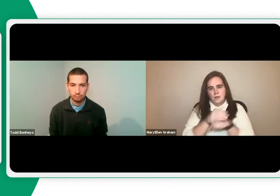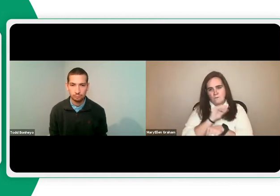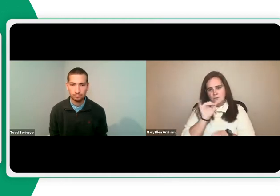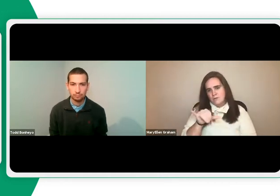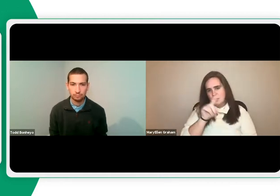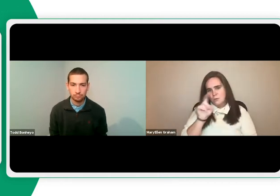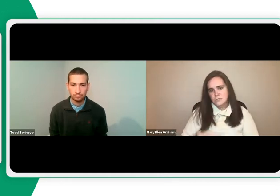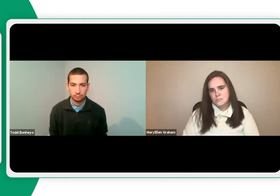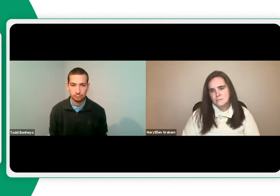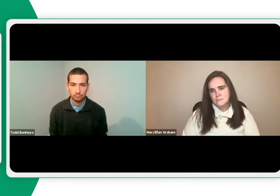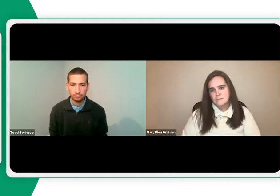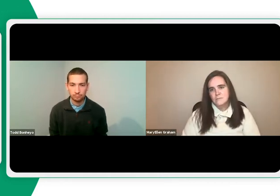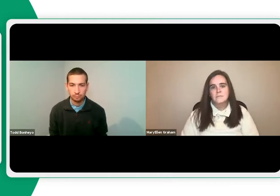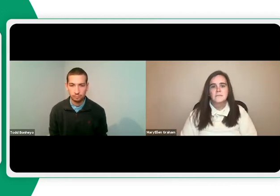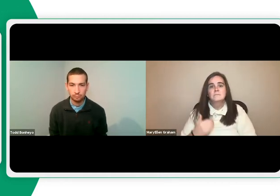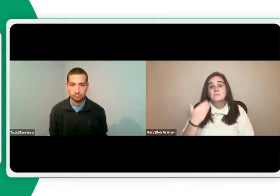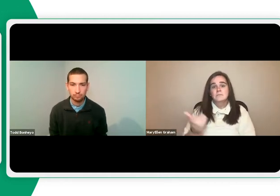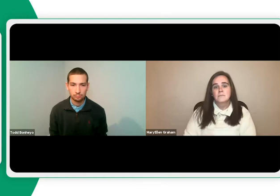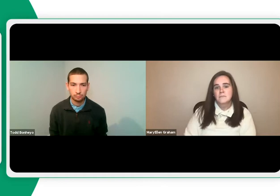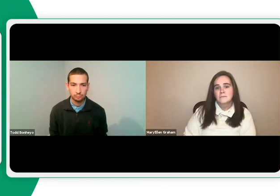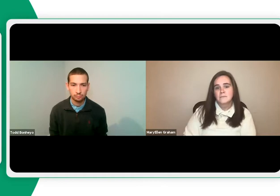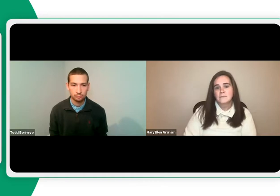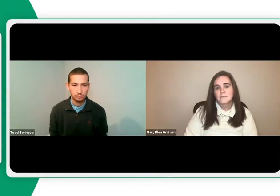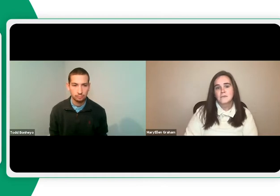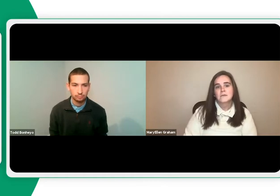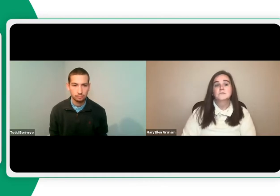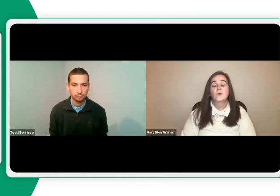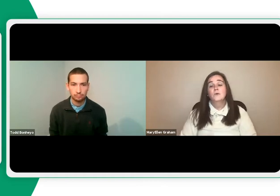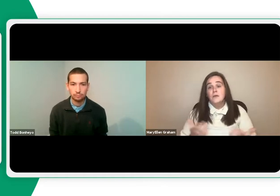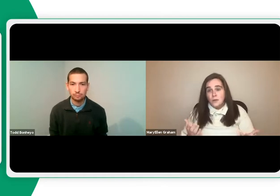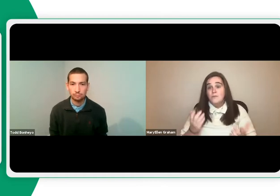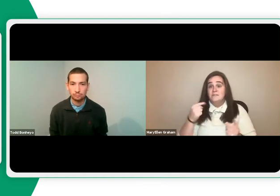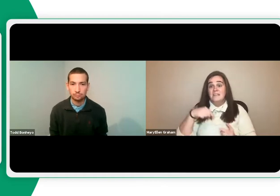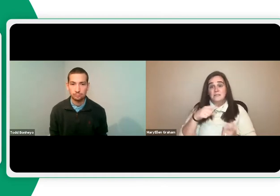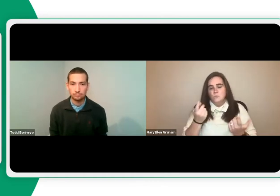and the more people that upvote a question, we'll make sure it's top priority while we're answering questions.